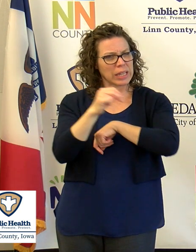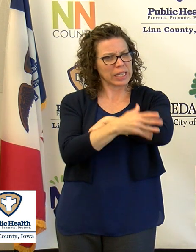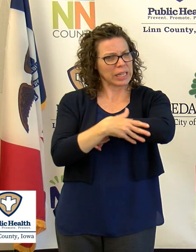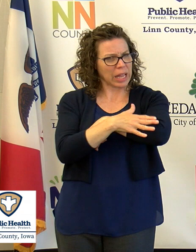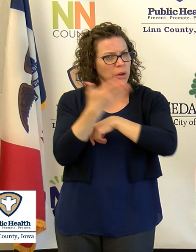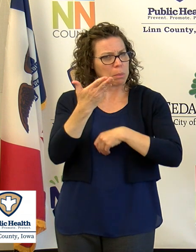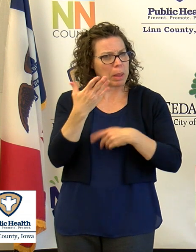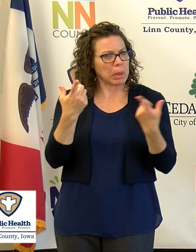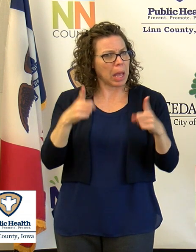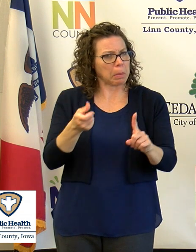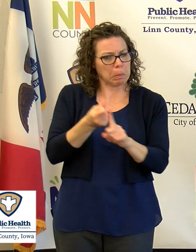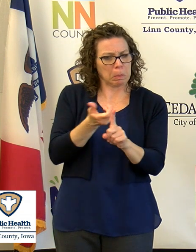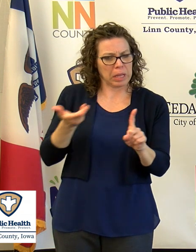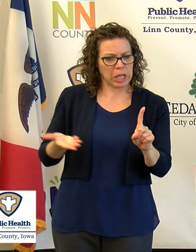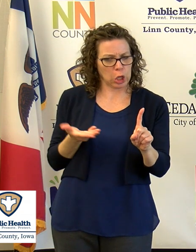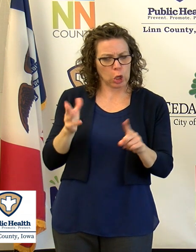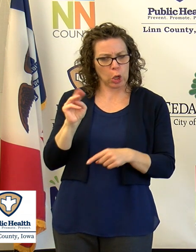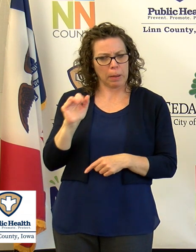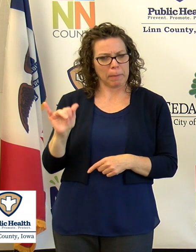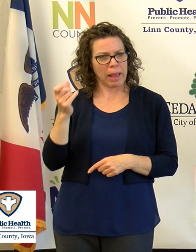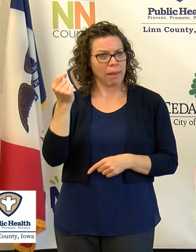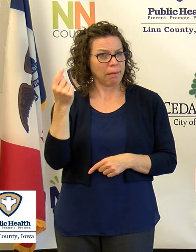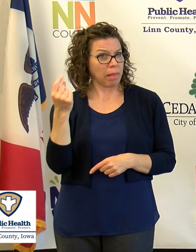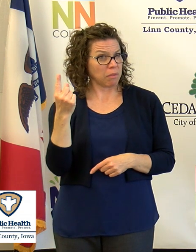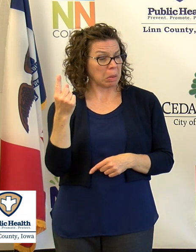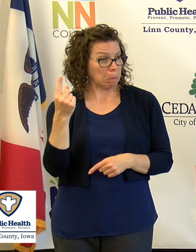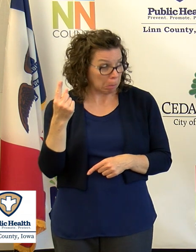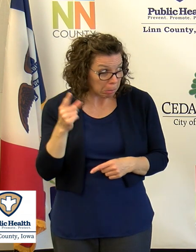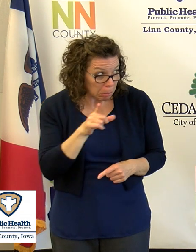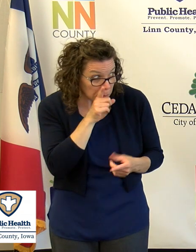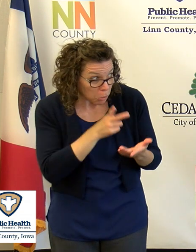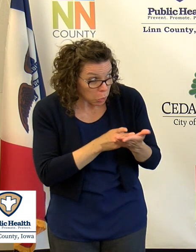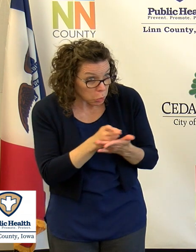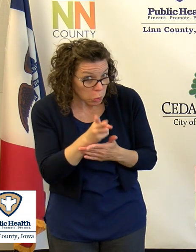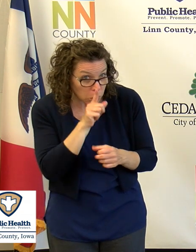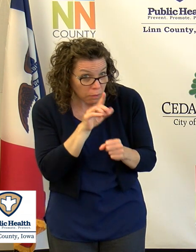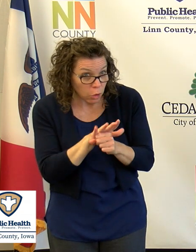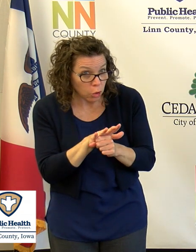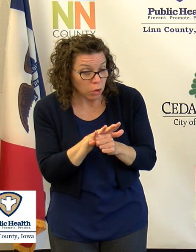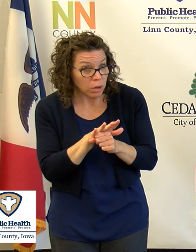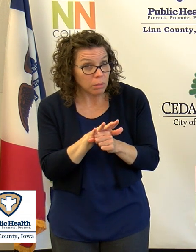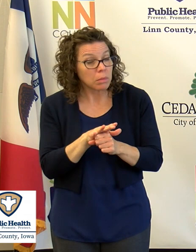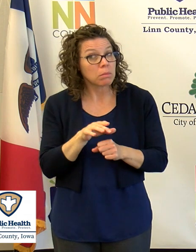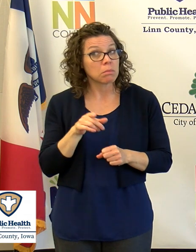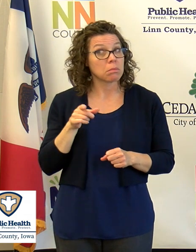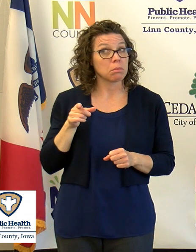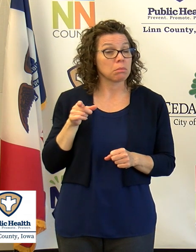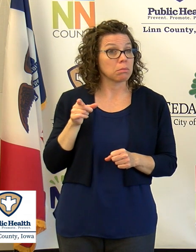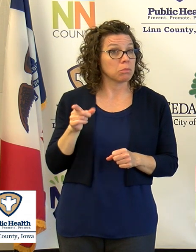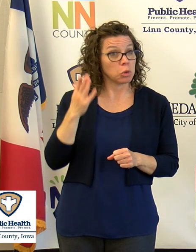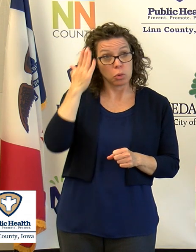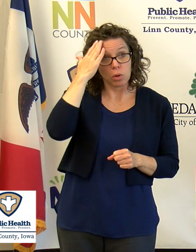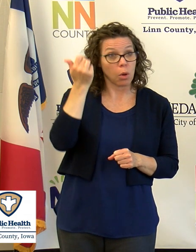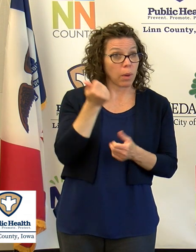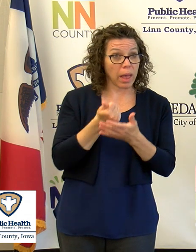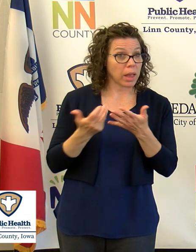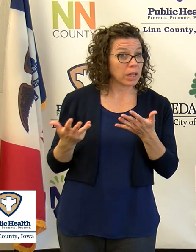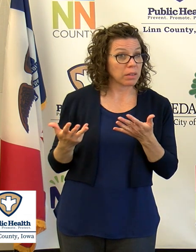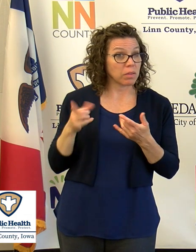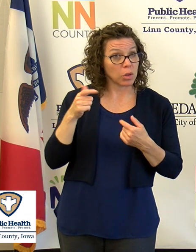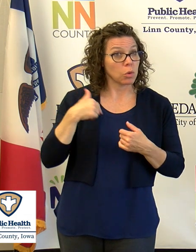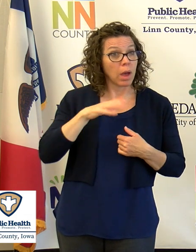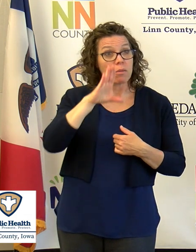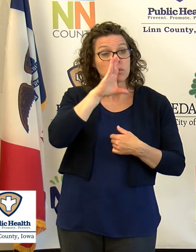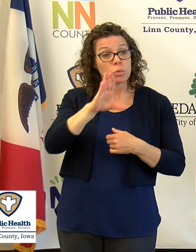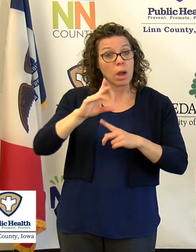May 11th. I was wondering if you could confirm that and say, have you had, have you been having direct